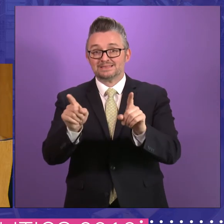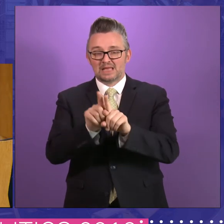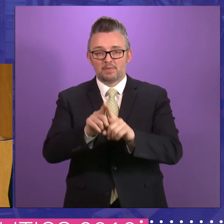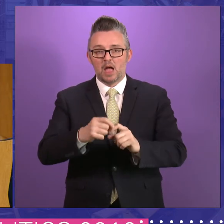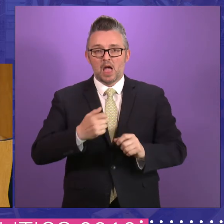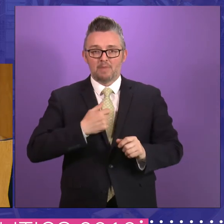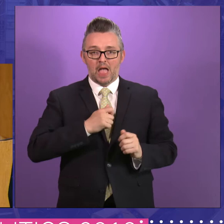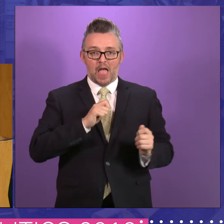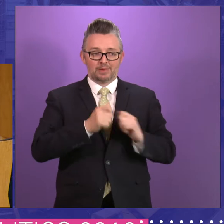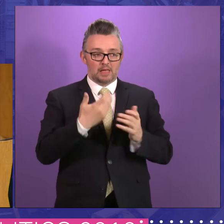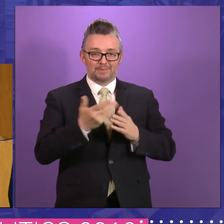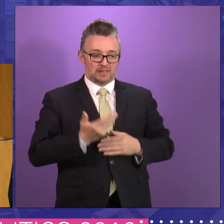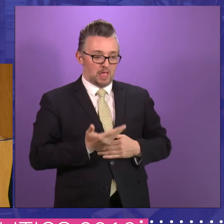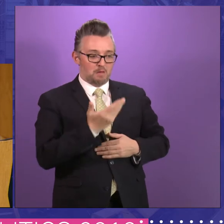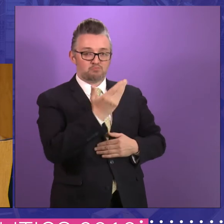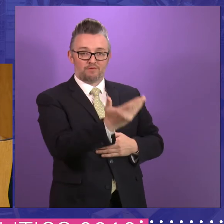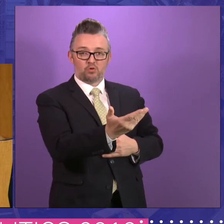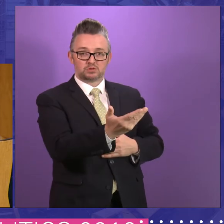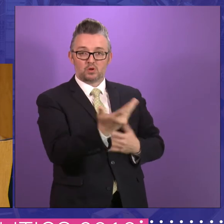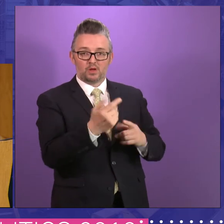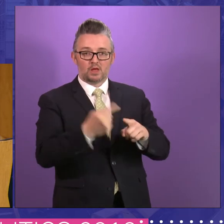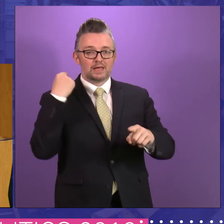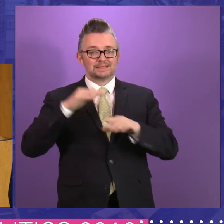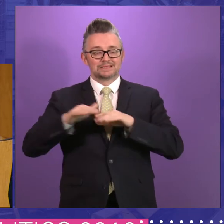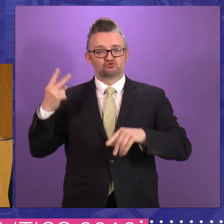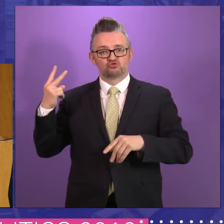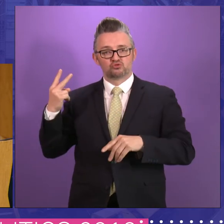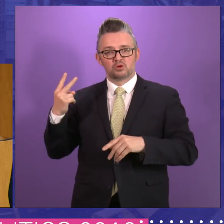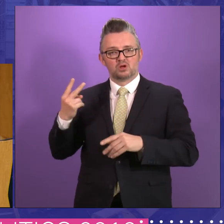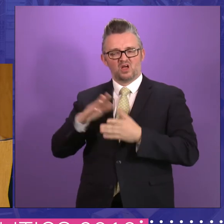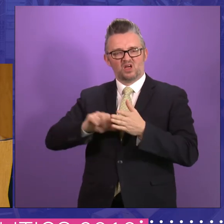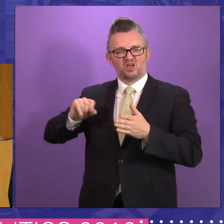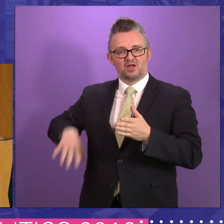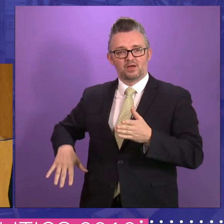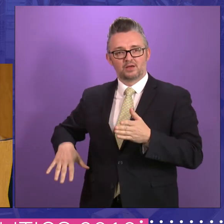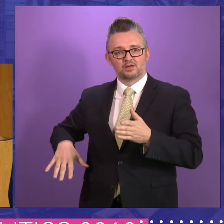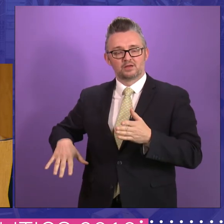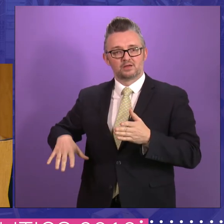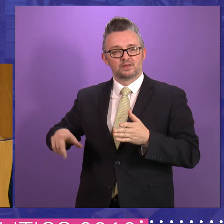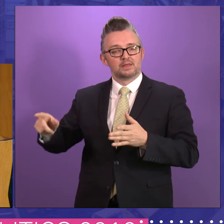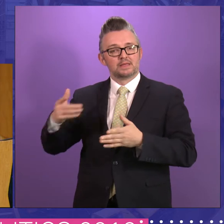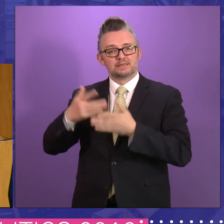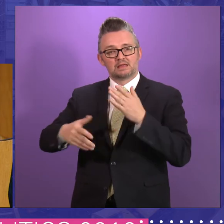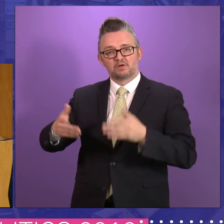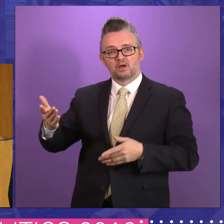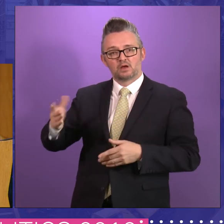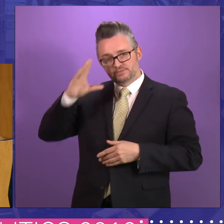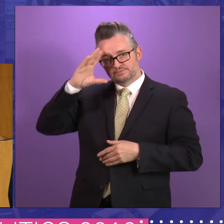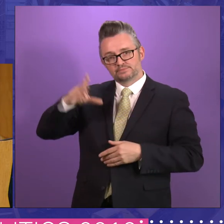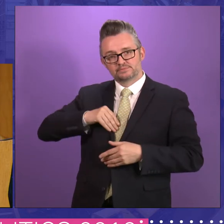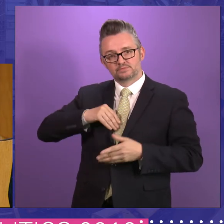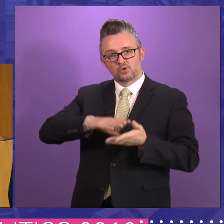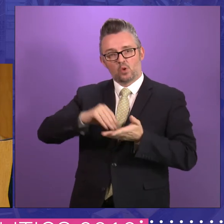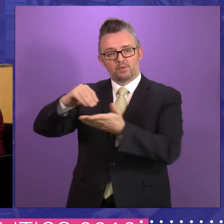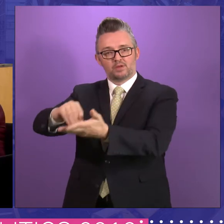I had put forward at stage two, that they had voted down, and they didn't even have the courtesy to say they were lifting my